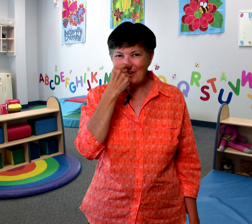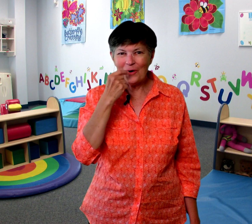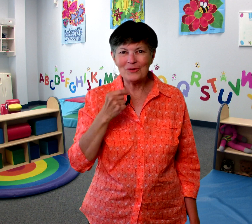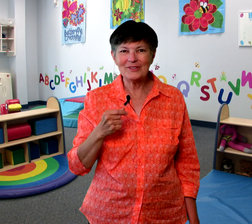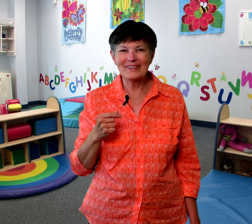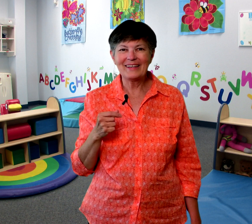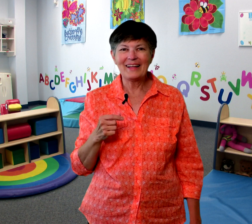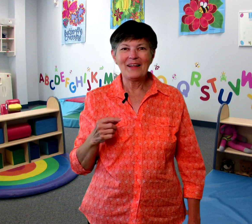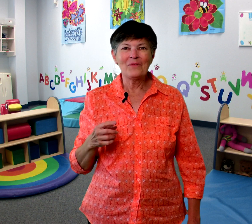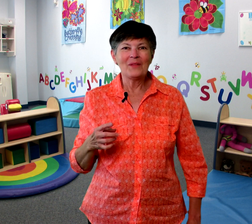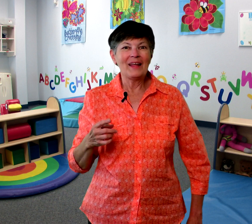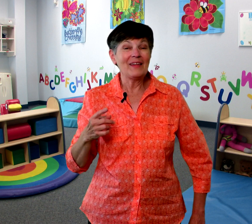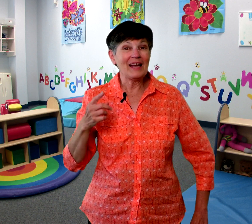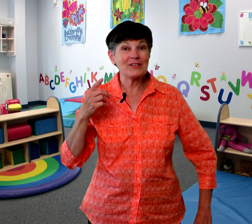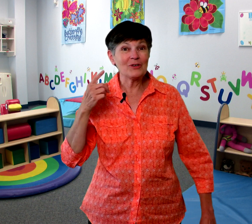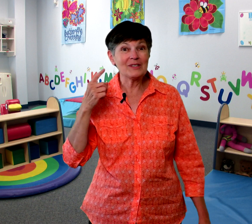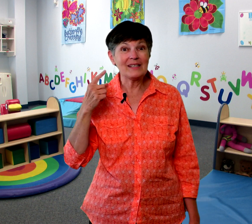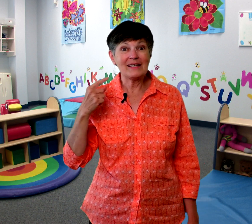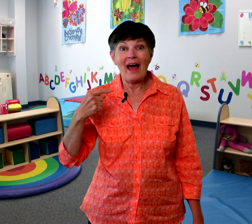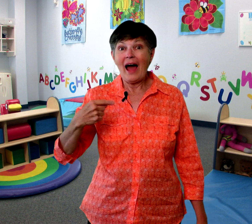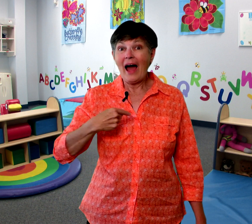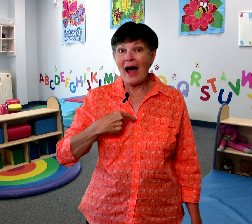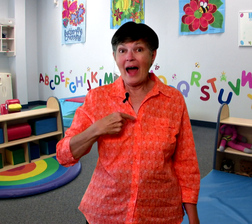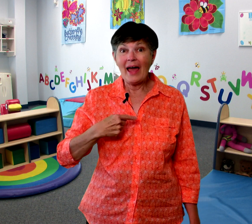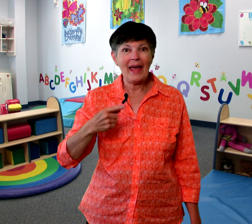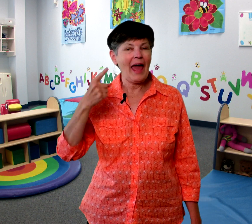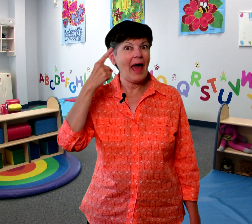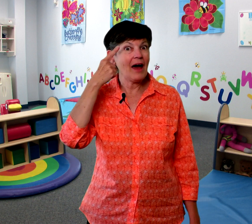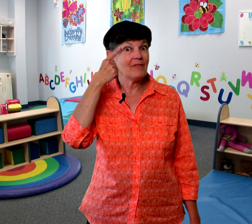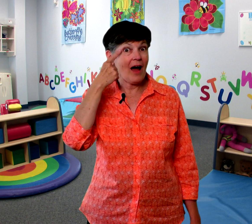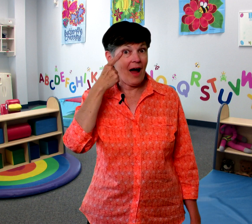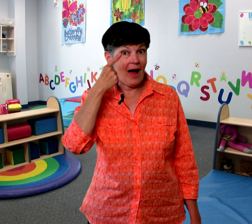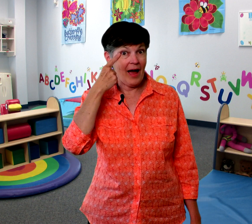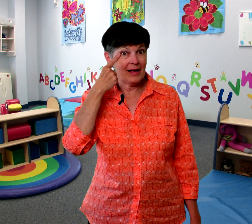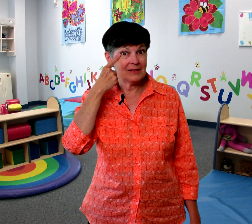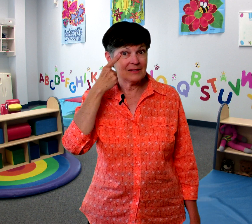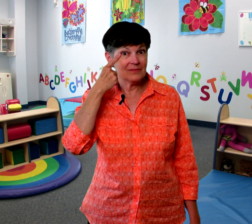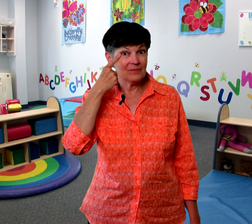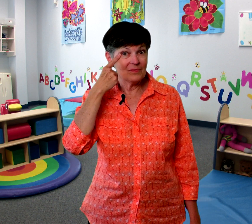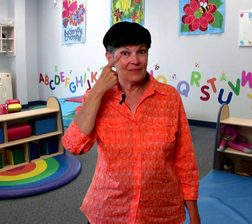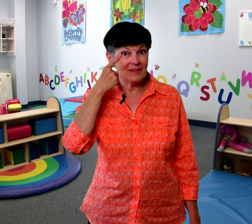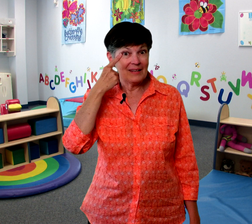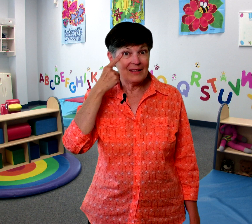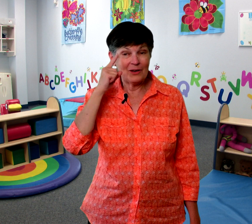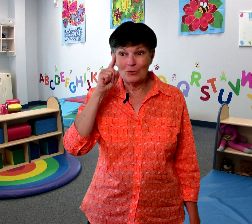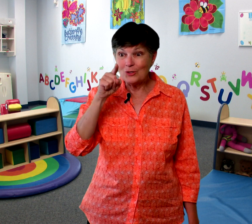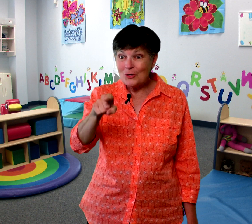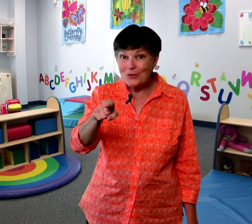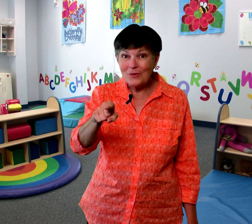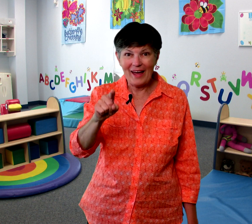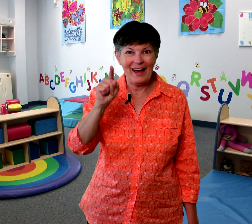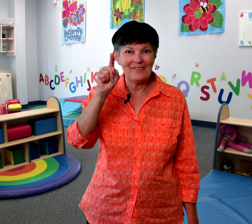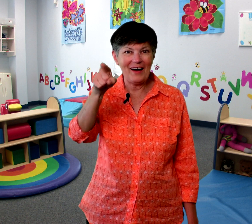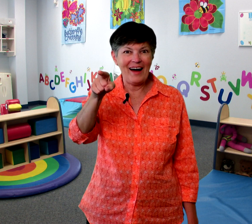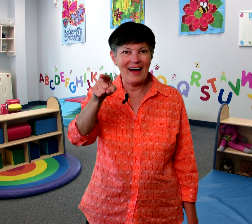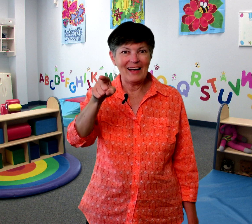nose and the next verse is I have eyes then goes you have eyes